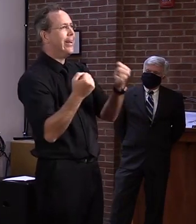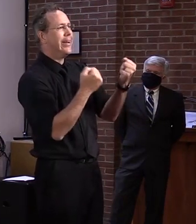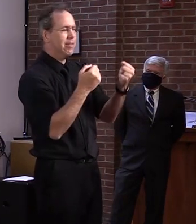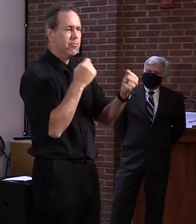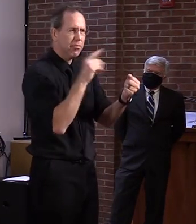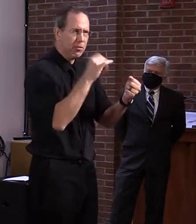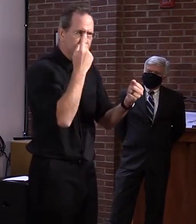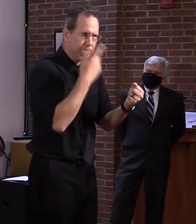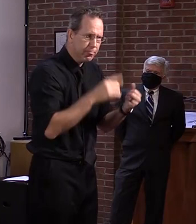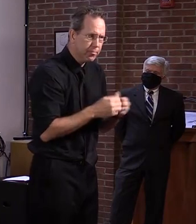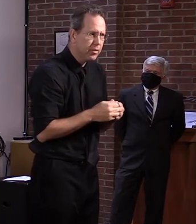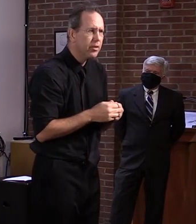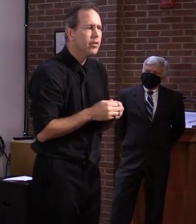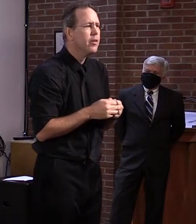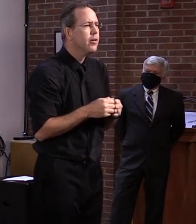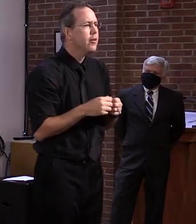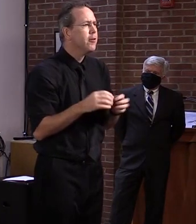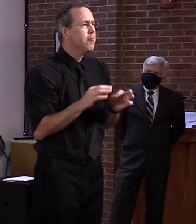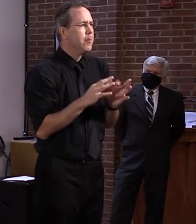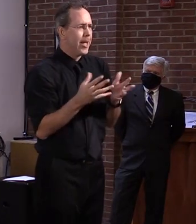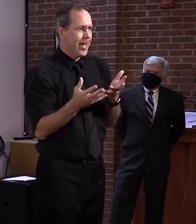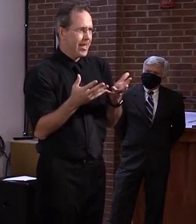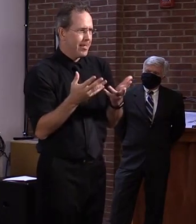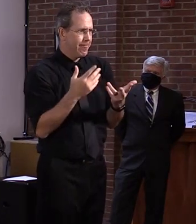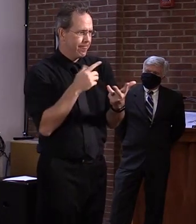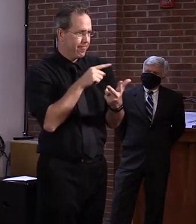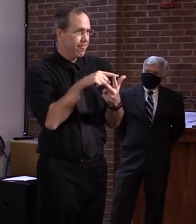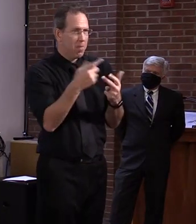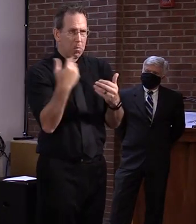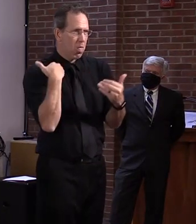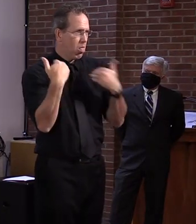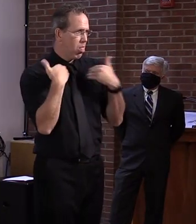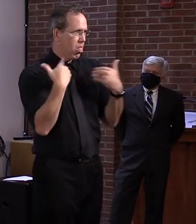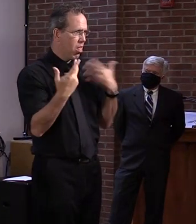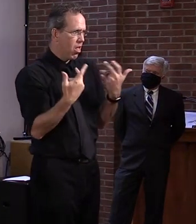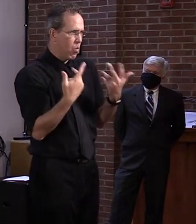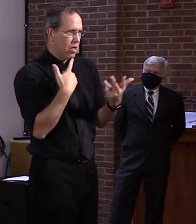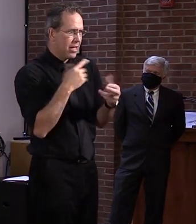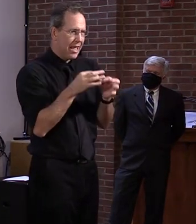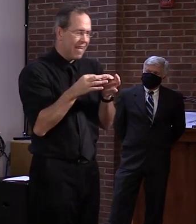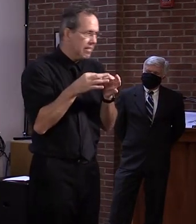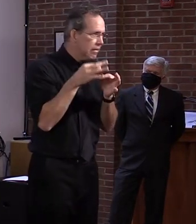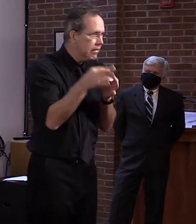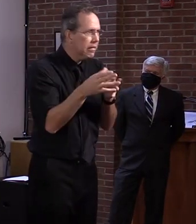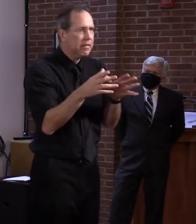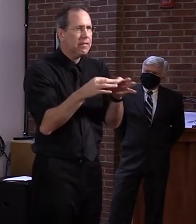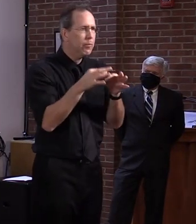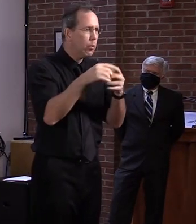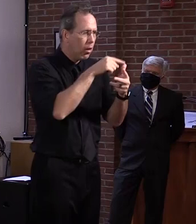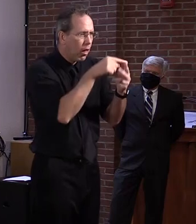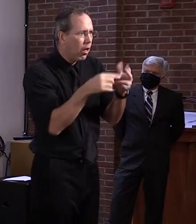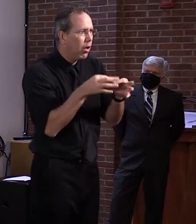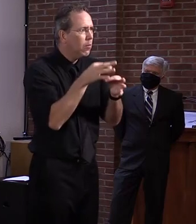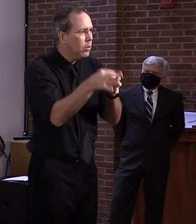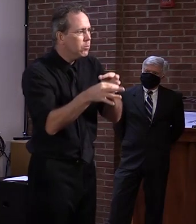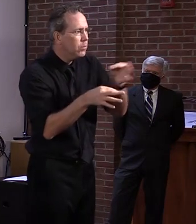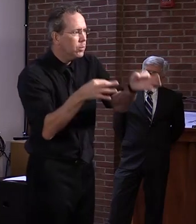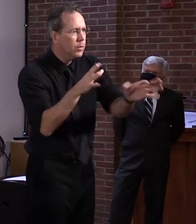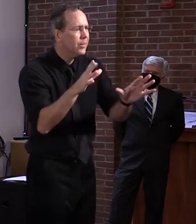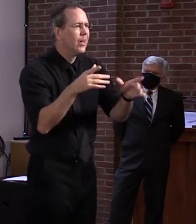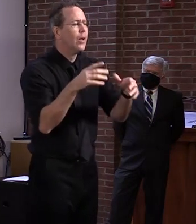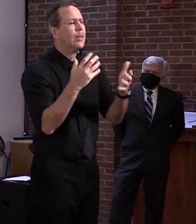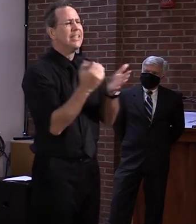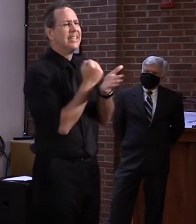a solution to help our youth get their driver's permits. And, um, to bring that solution online